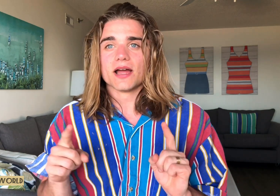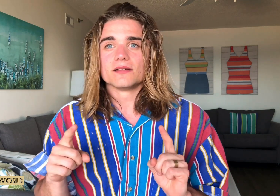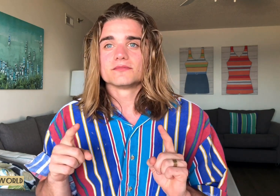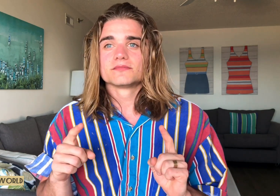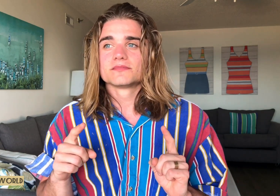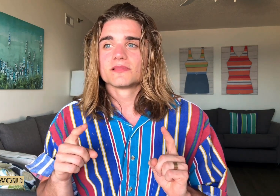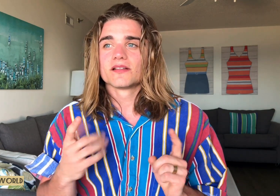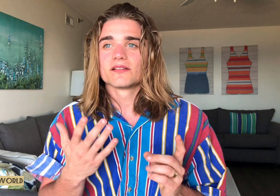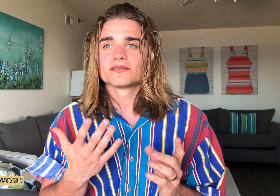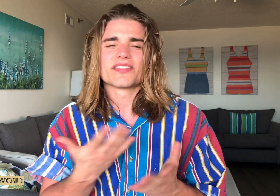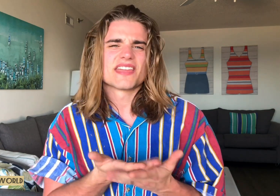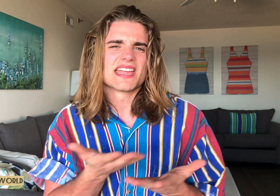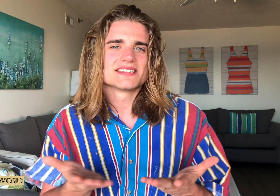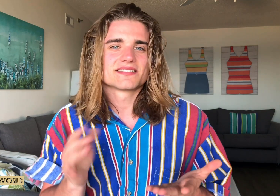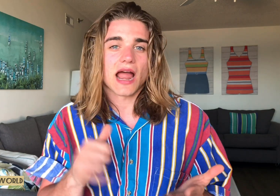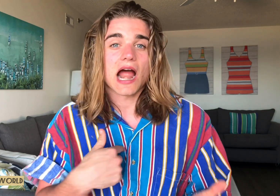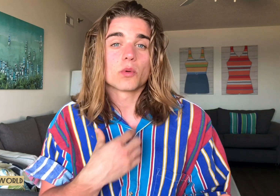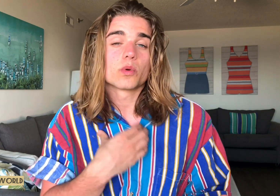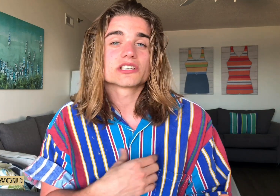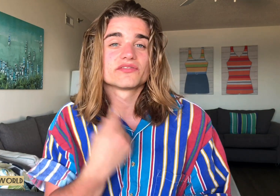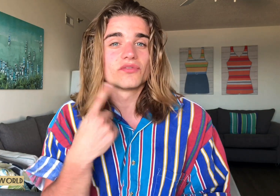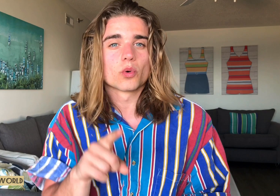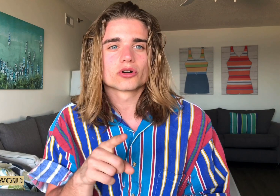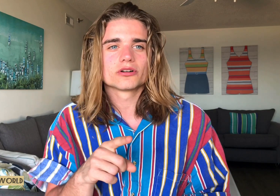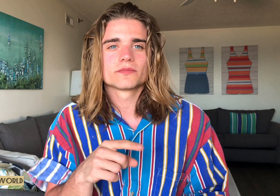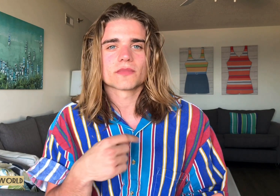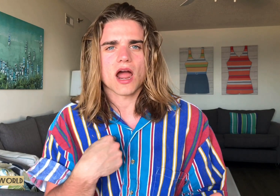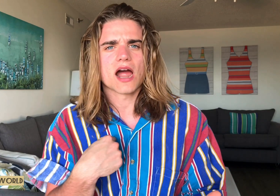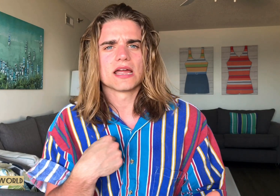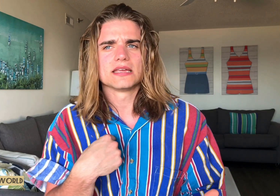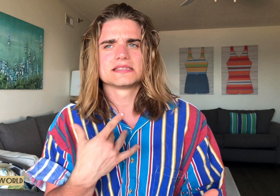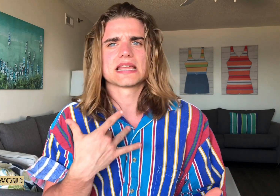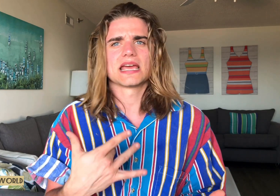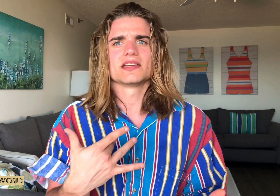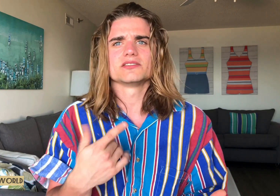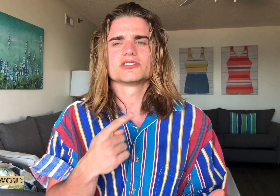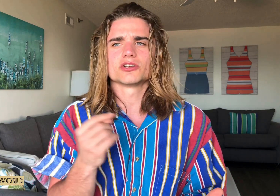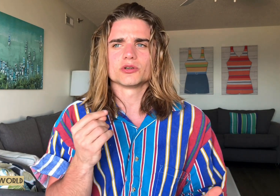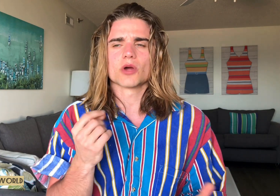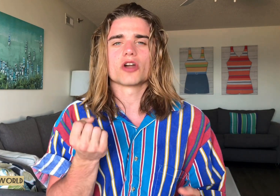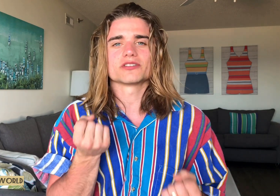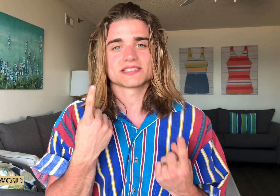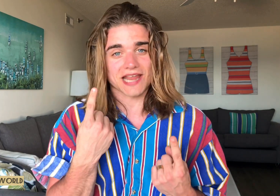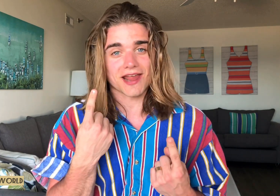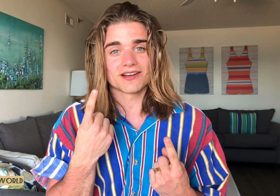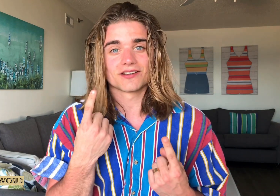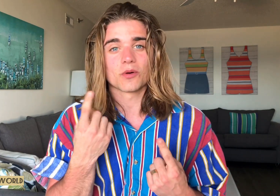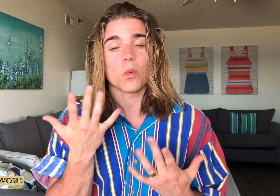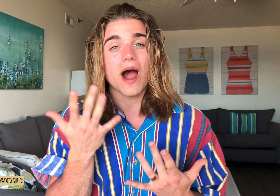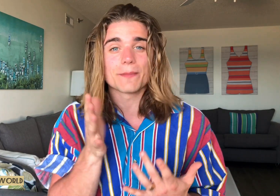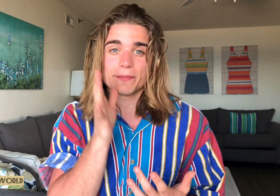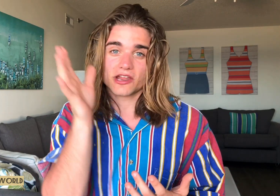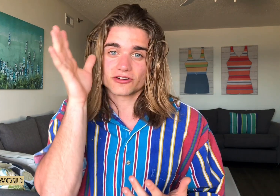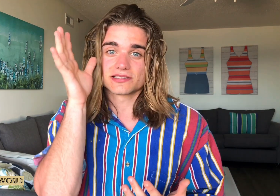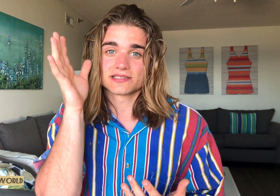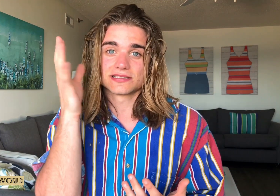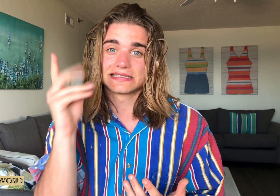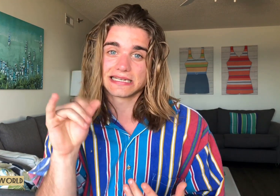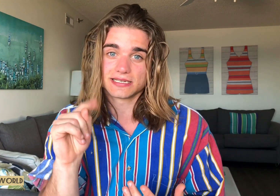the things that I wish for, I tend to understand why my parents did it.